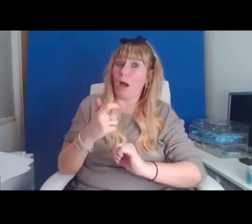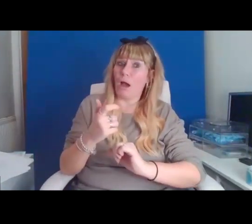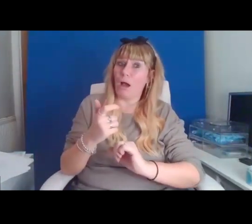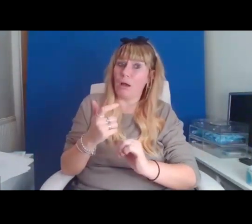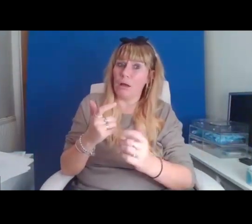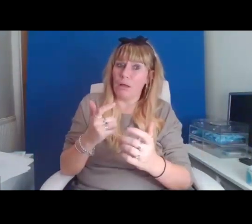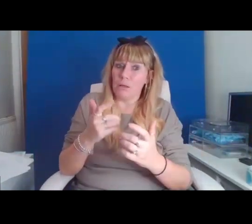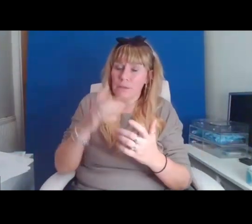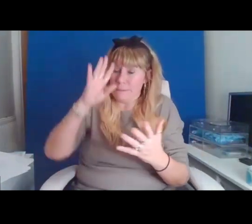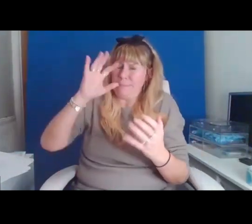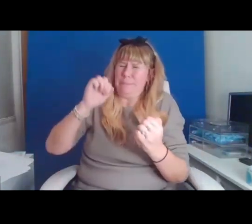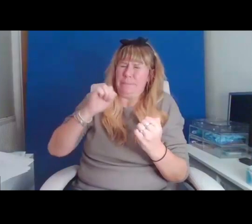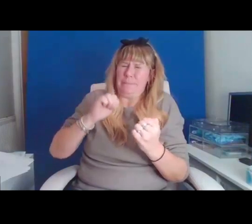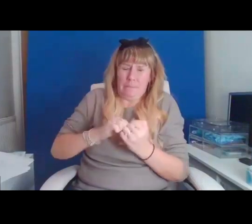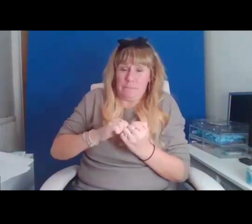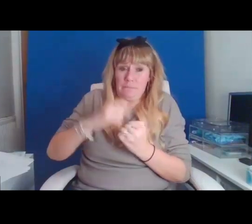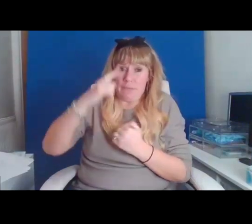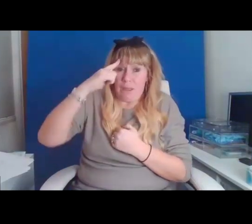nightmare,